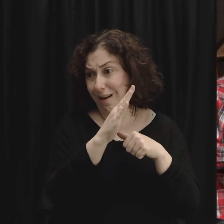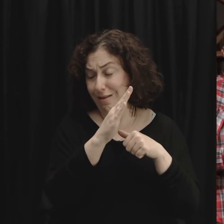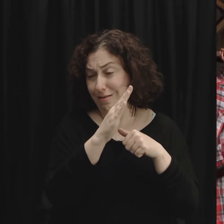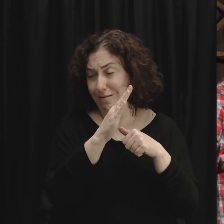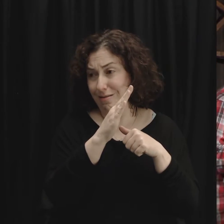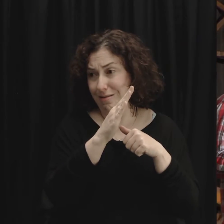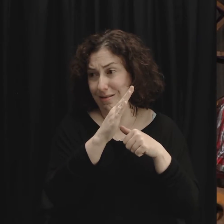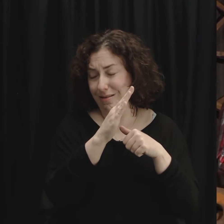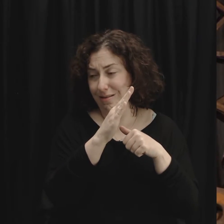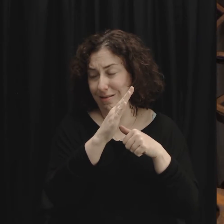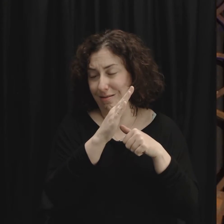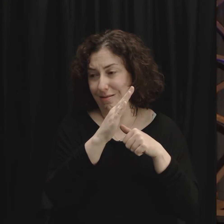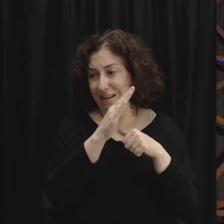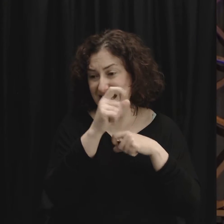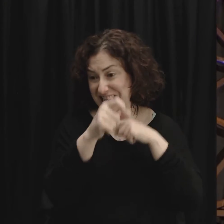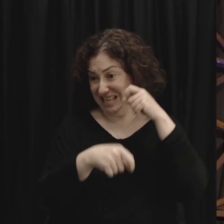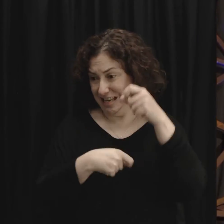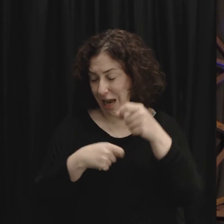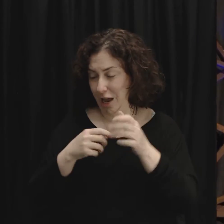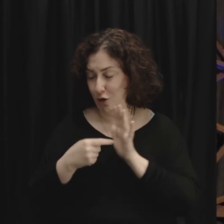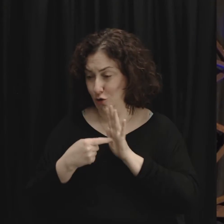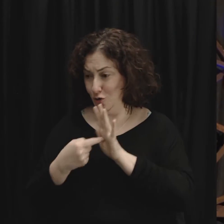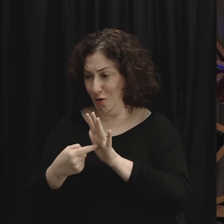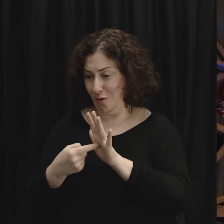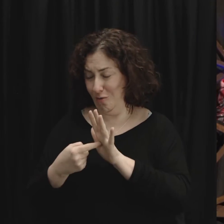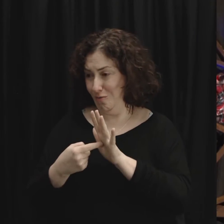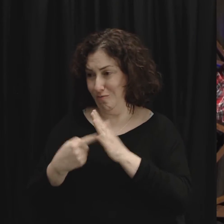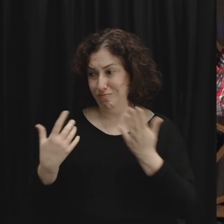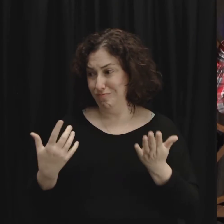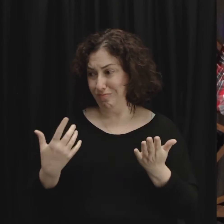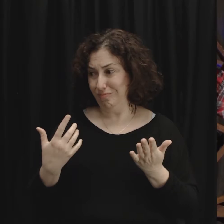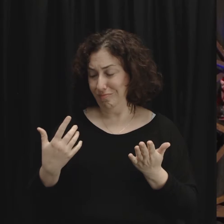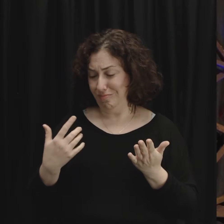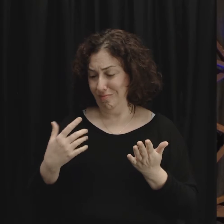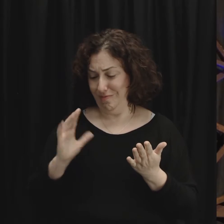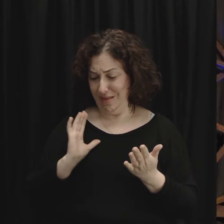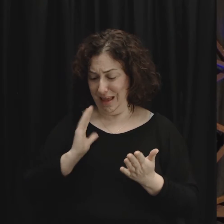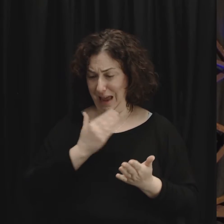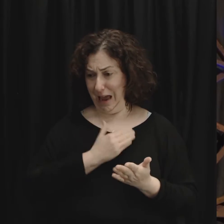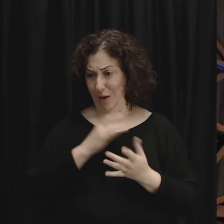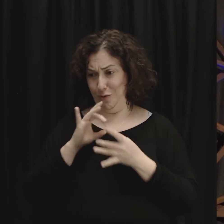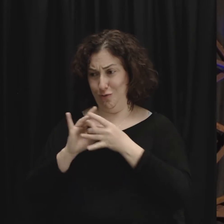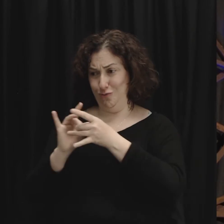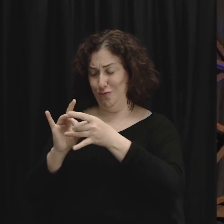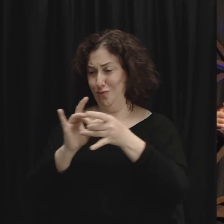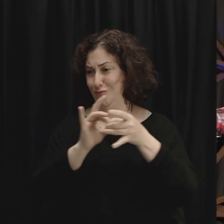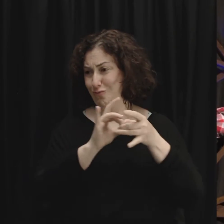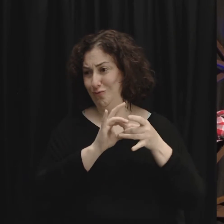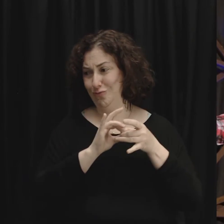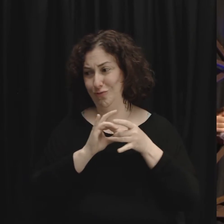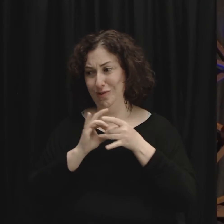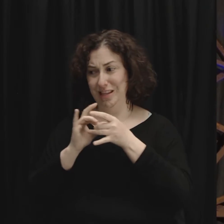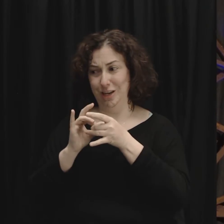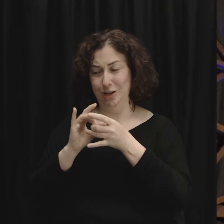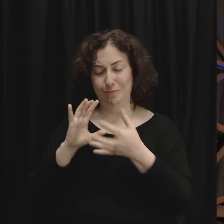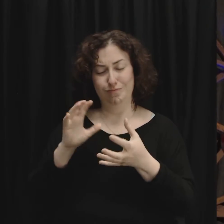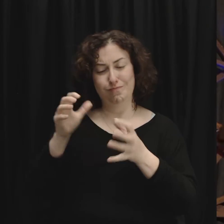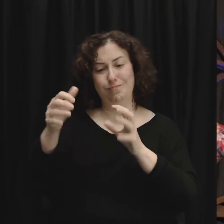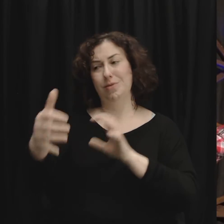we show the world that all of our talk about a right relationship with God doesn't seem to have the ability to penetrate our relationships